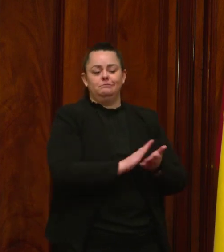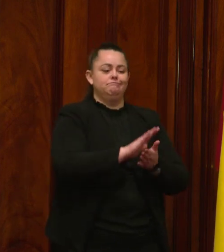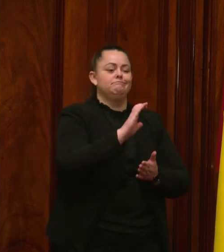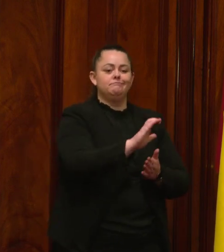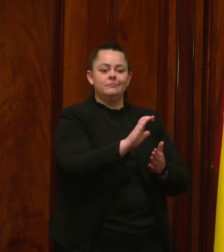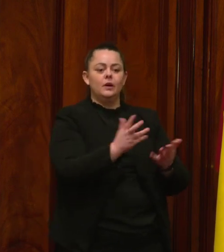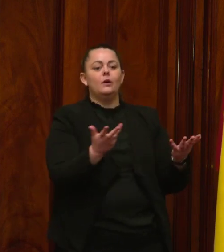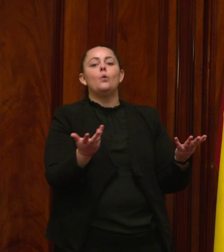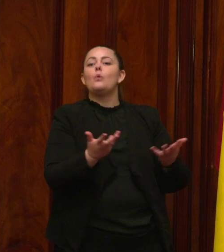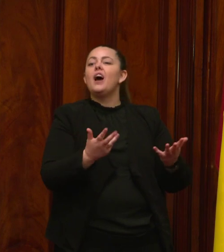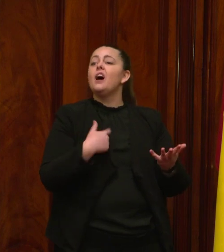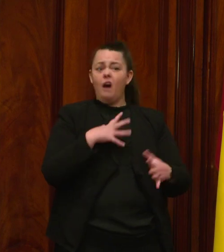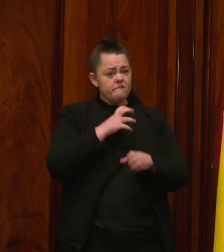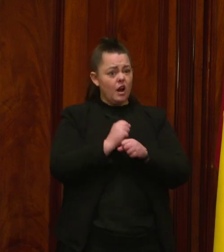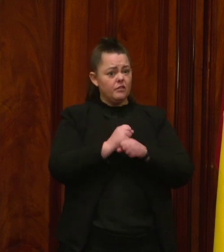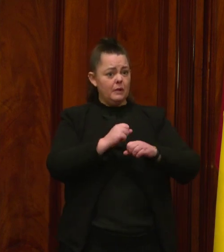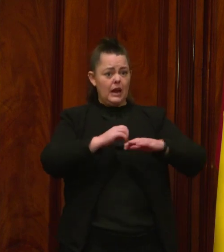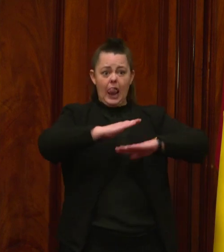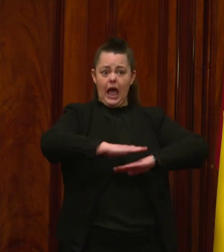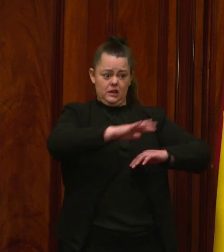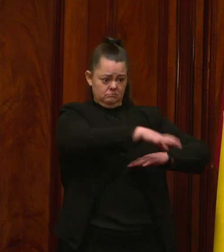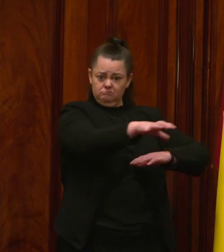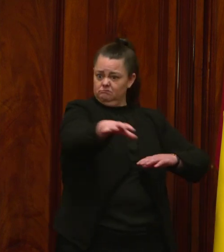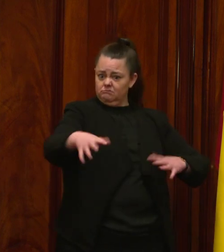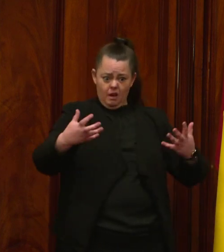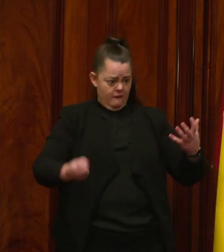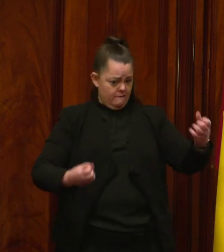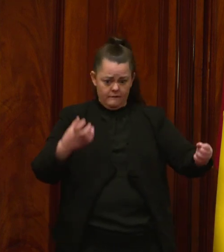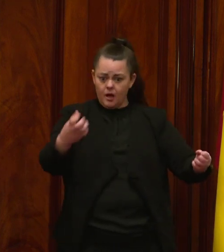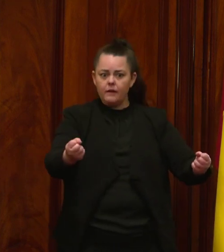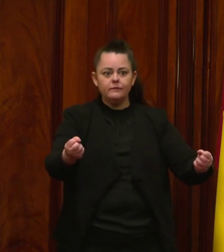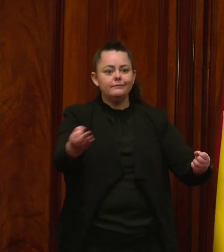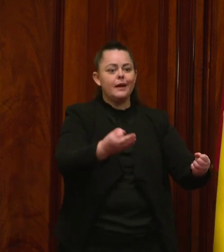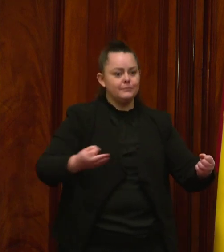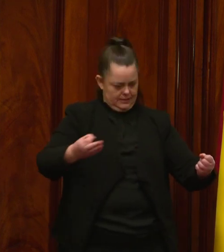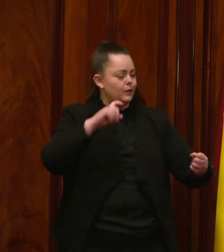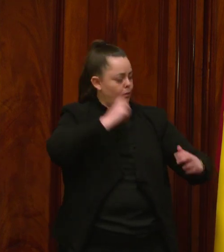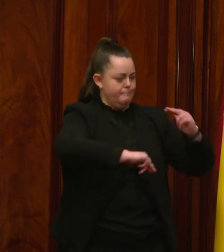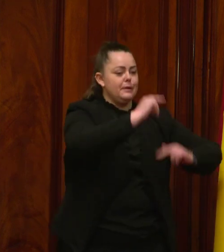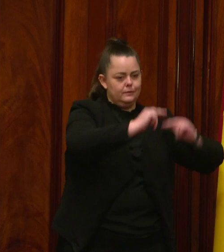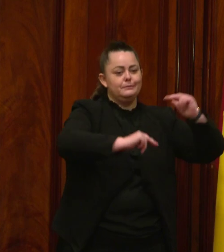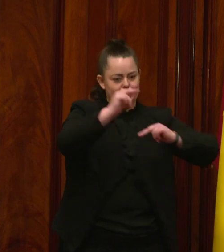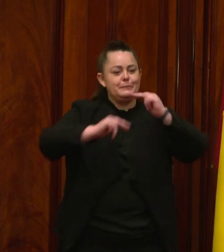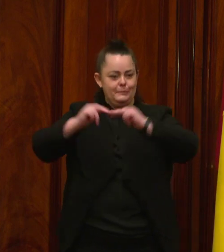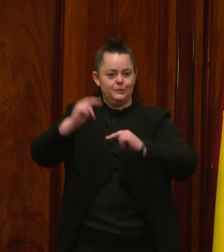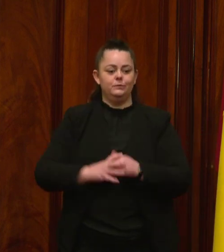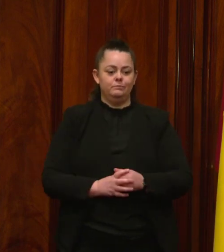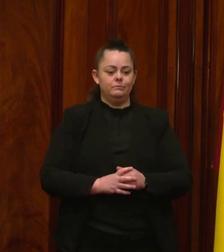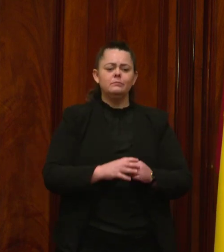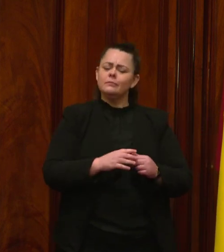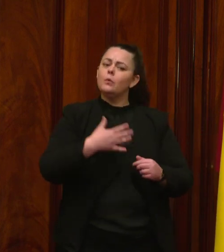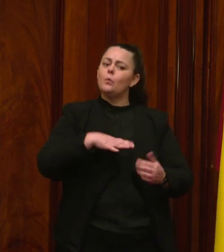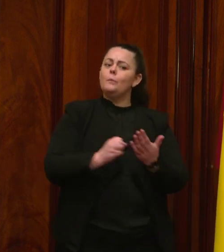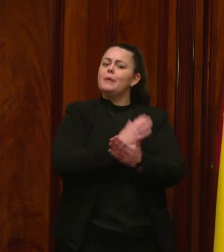land. This will signal to the private sector that constructing new and more diverse neighbourhoods is both achievable and desirable.